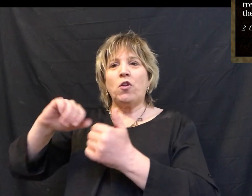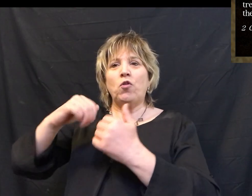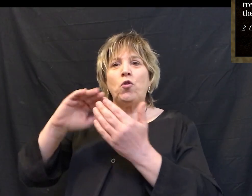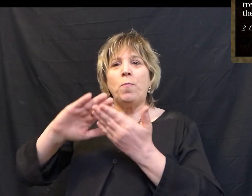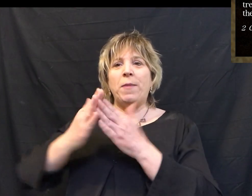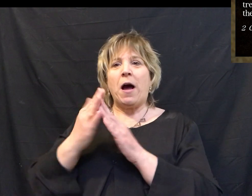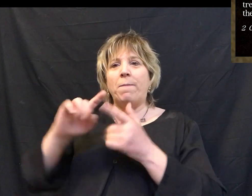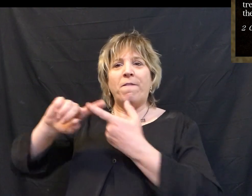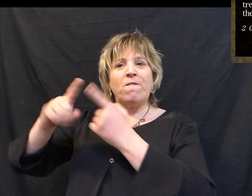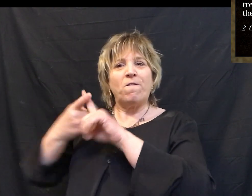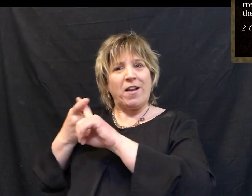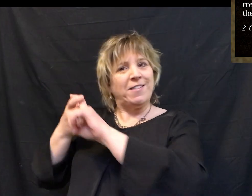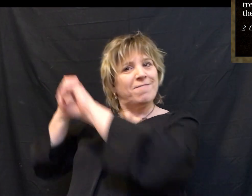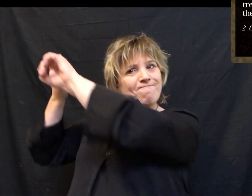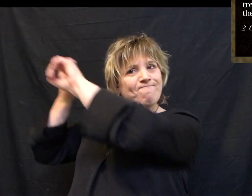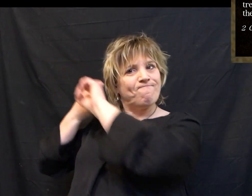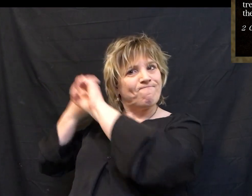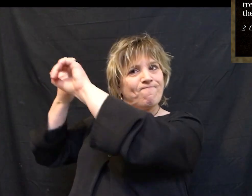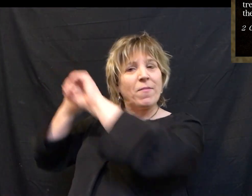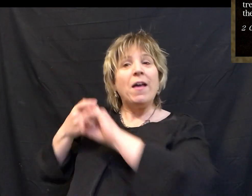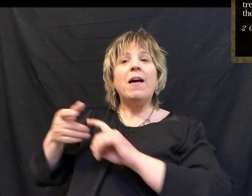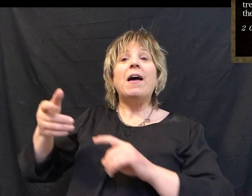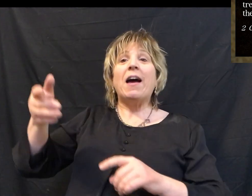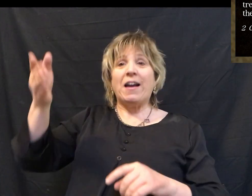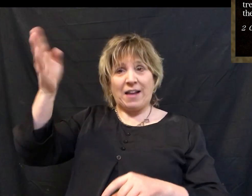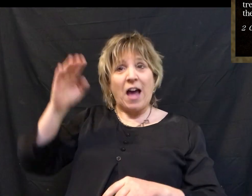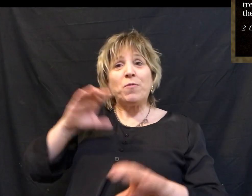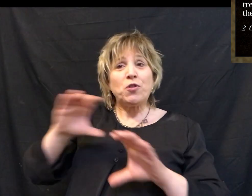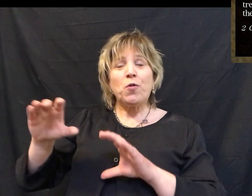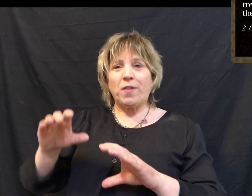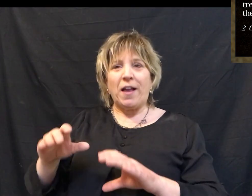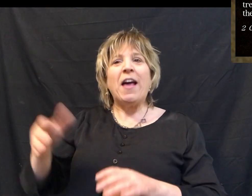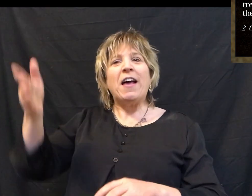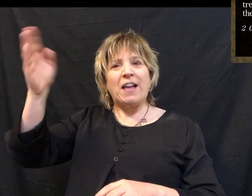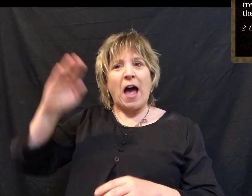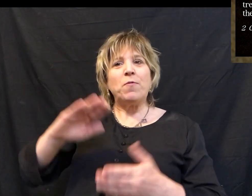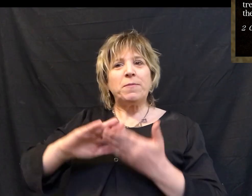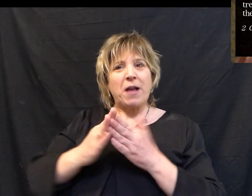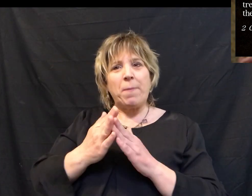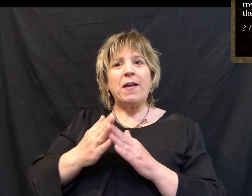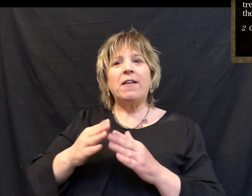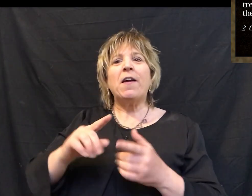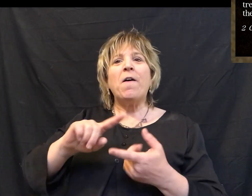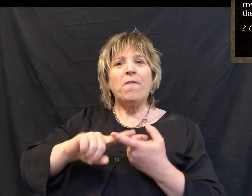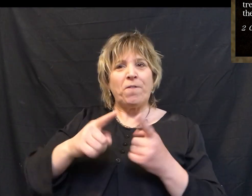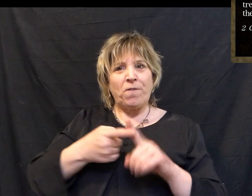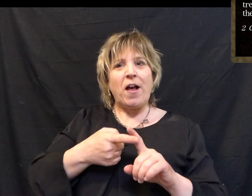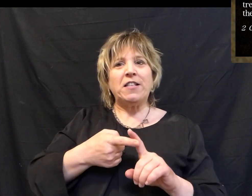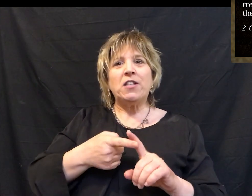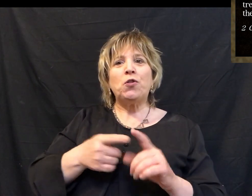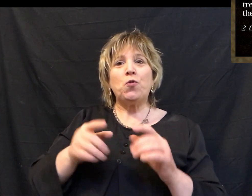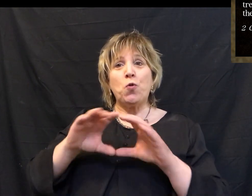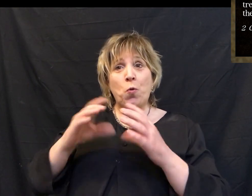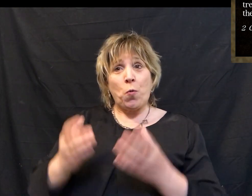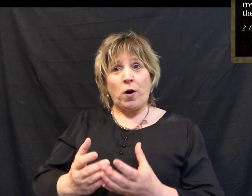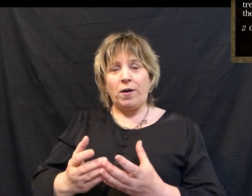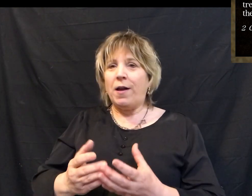the world to himself. You see in that moment on the cross that's what God was doing. He was reconciling reconciling the world to himself, not